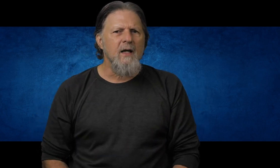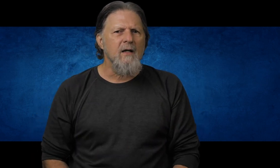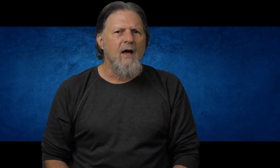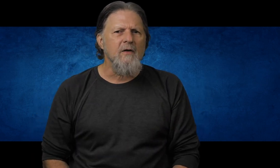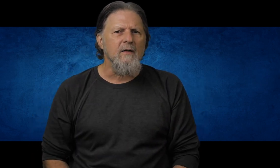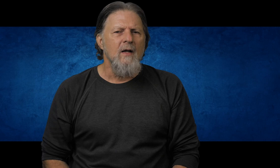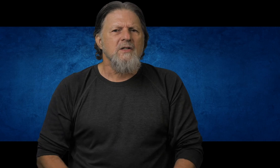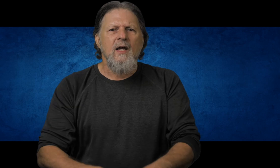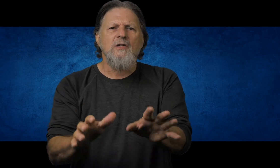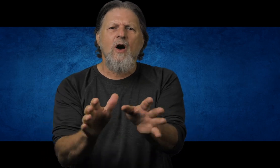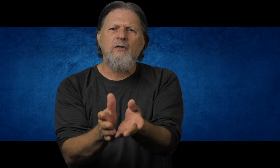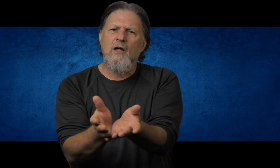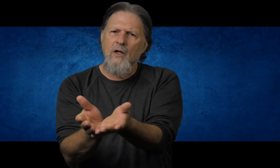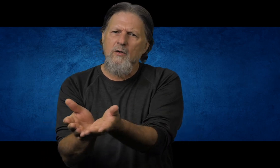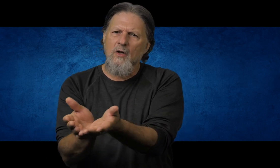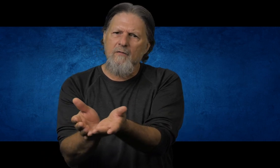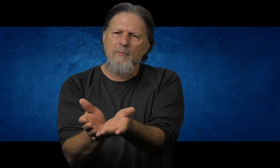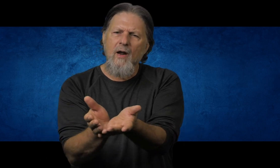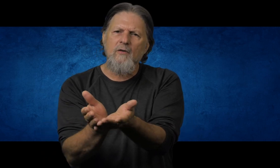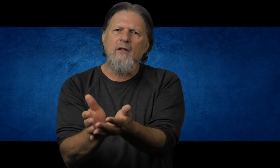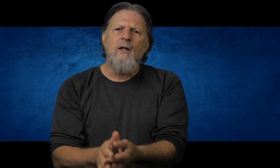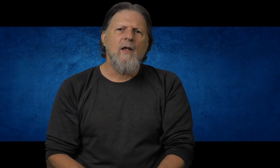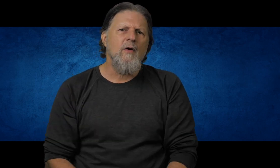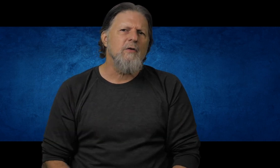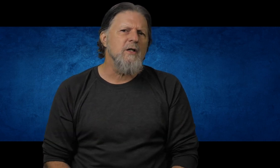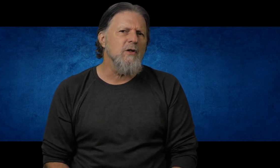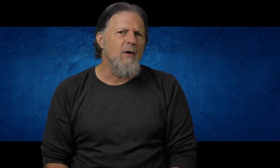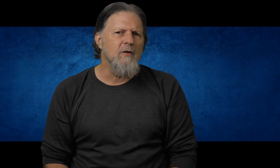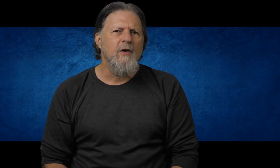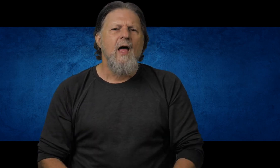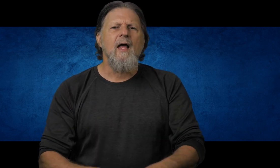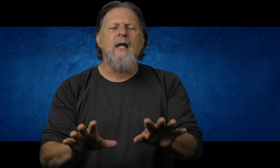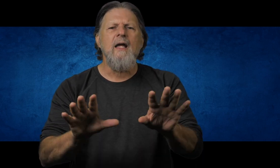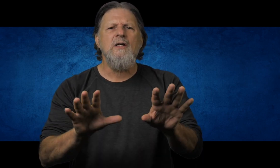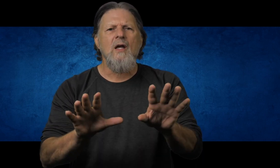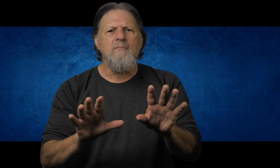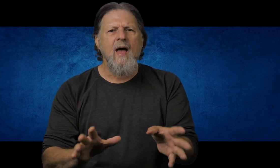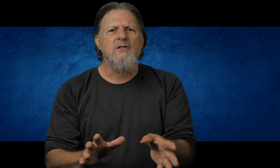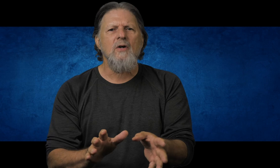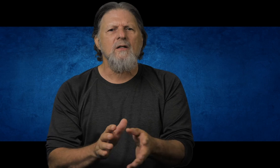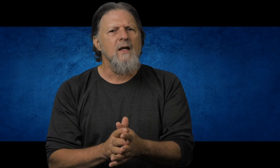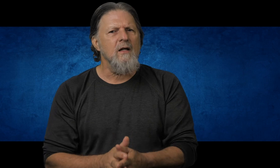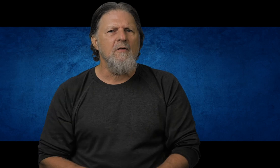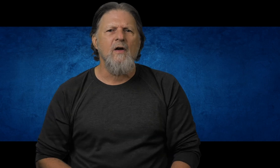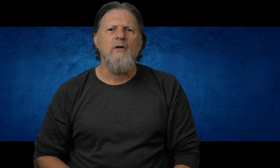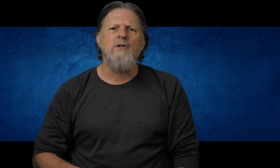into heaven. See, he's called the accuser of the brethren in Revelation 12, and he is a master at taking our failures